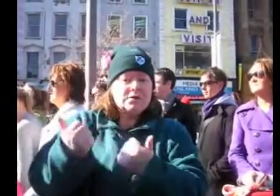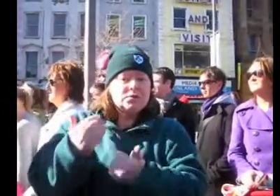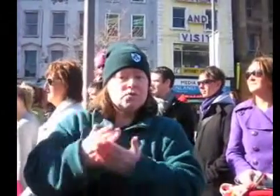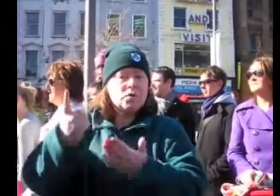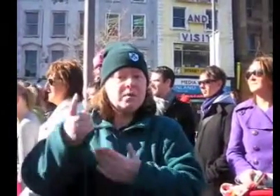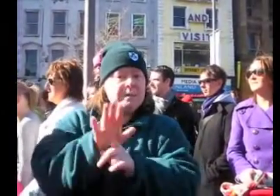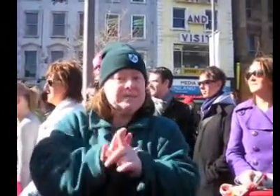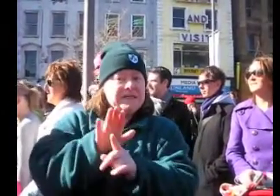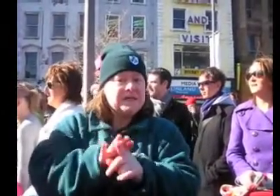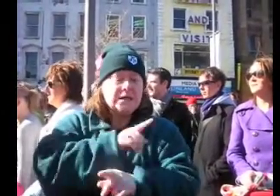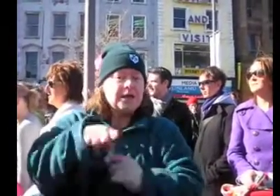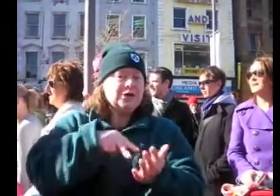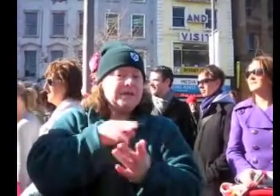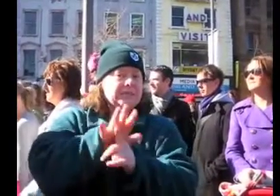I'm dirty old town,